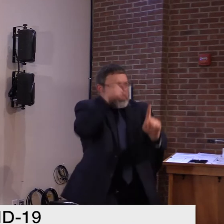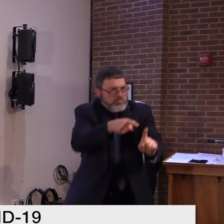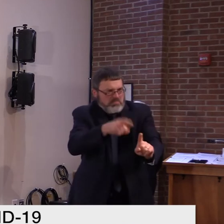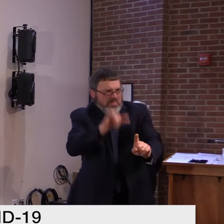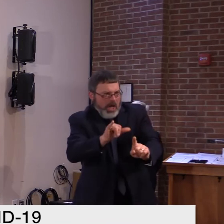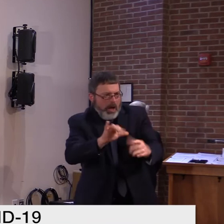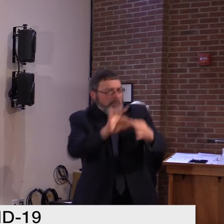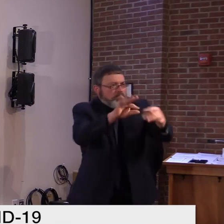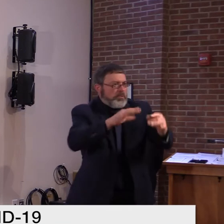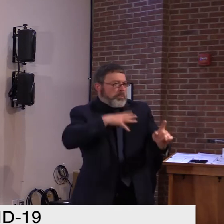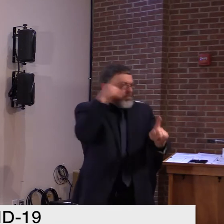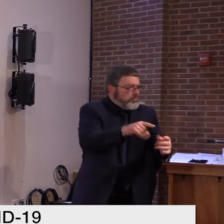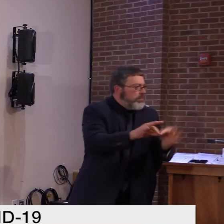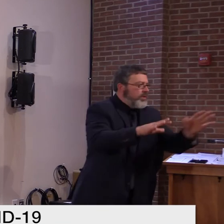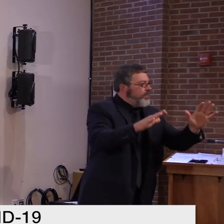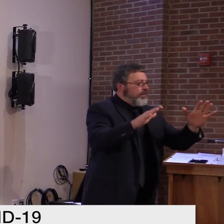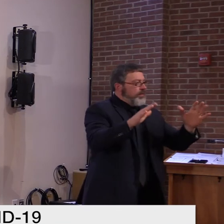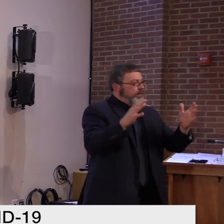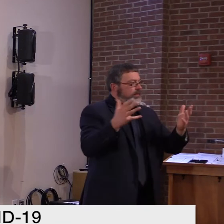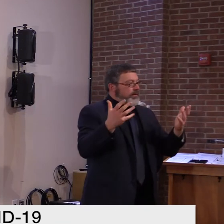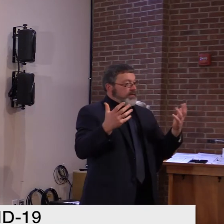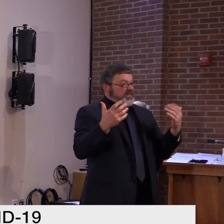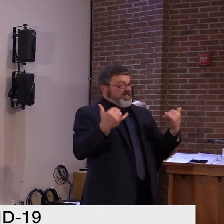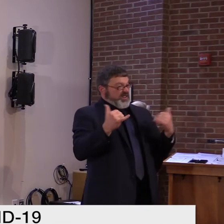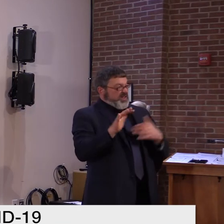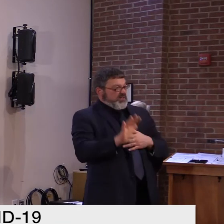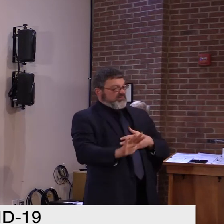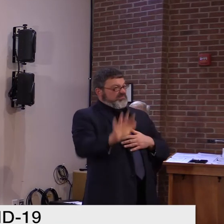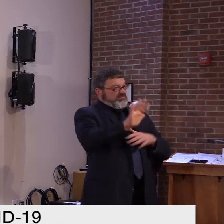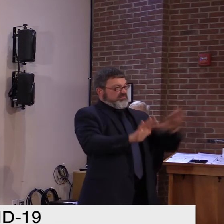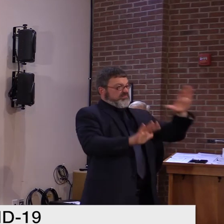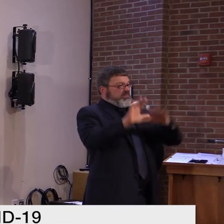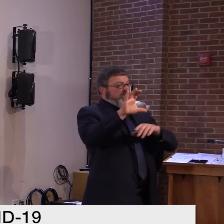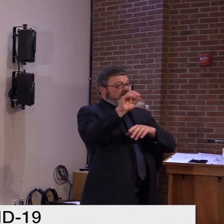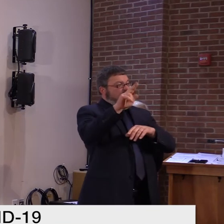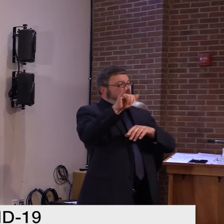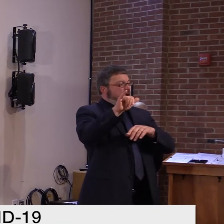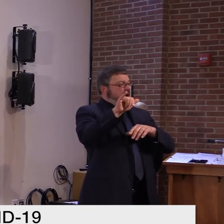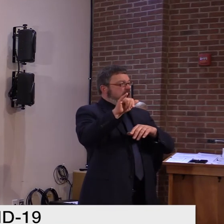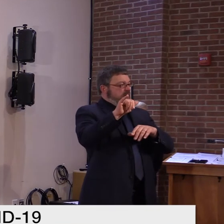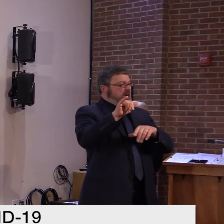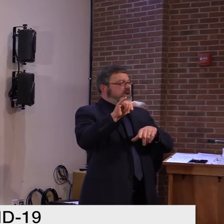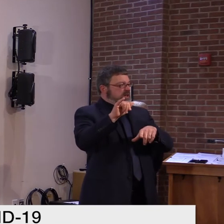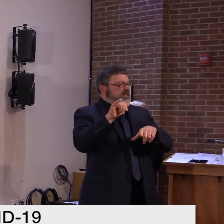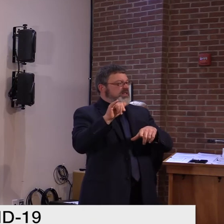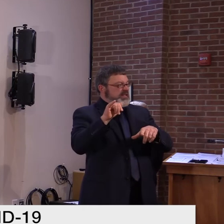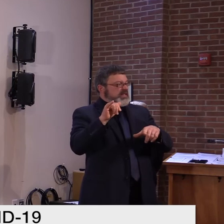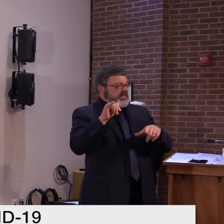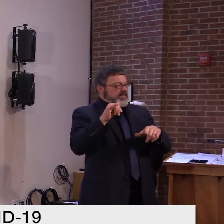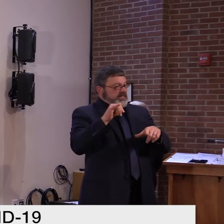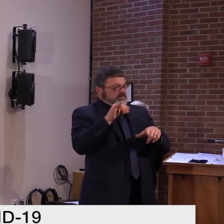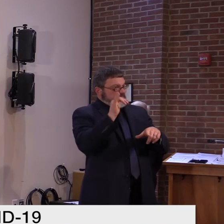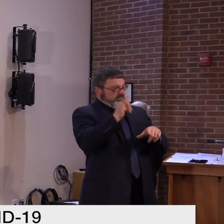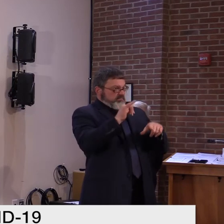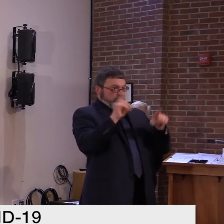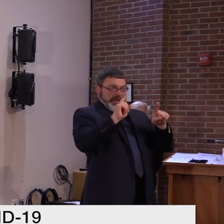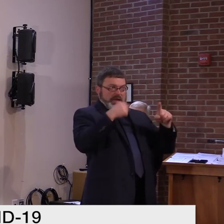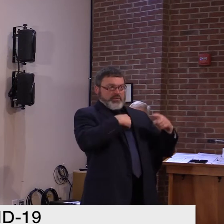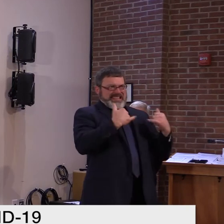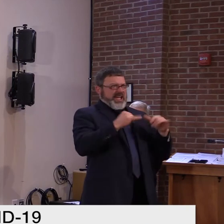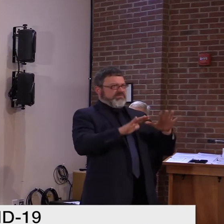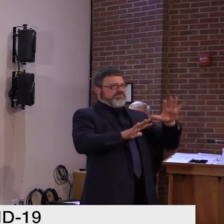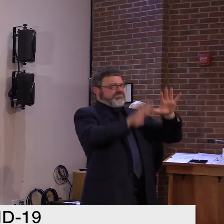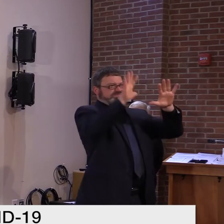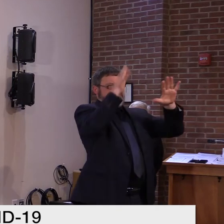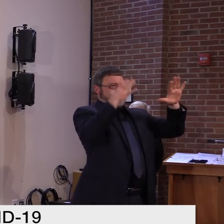is a result of what happened about a month ago at that skating facility. Because it's